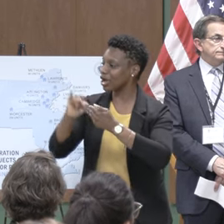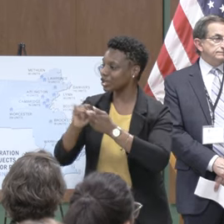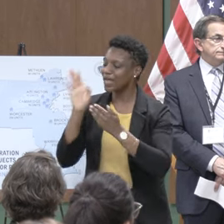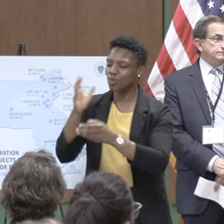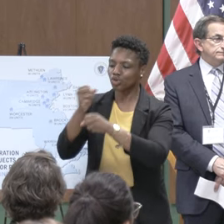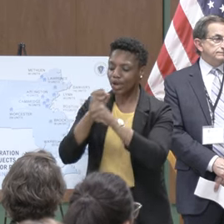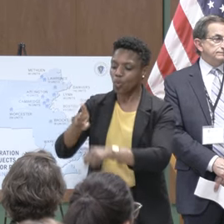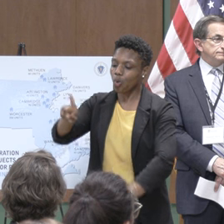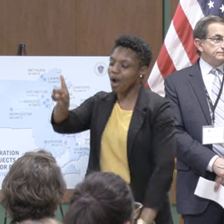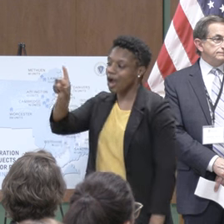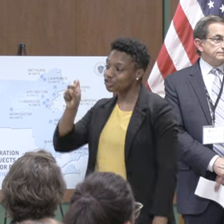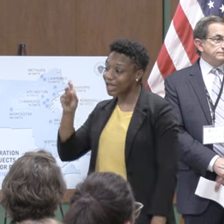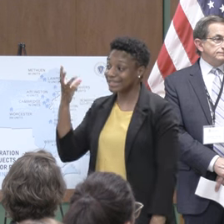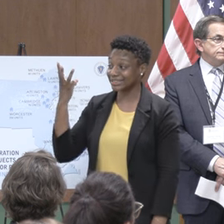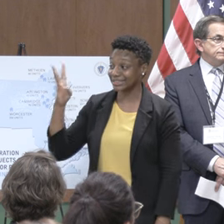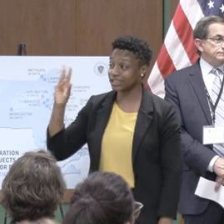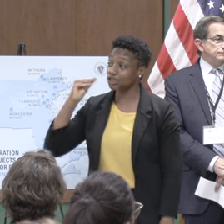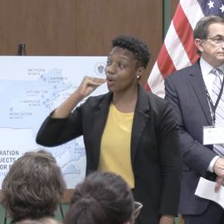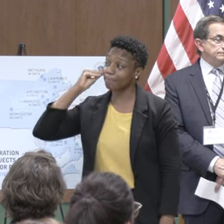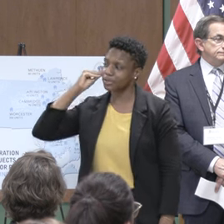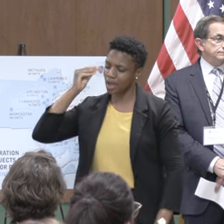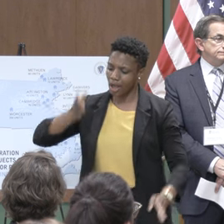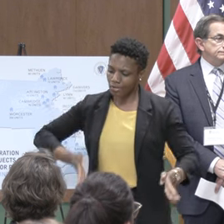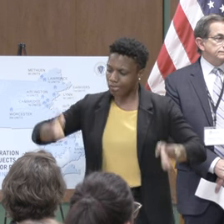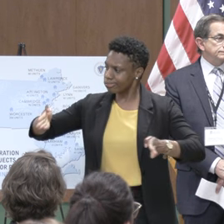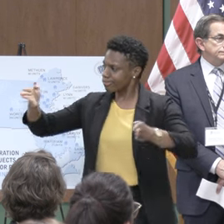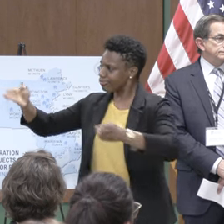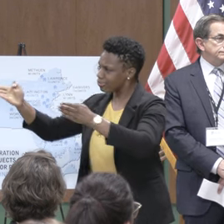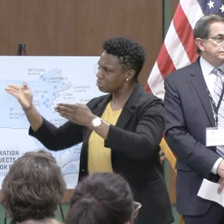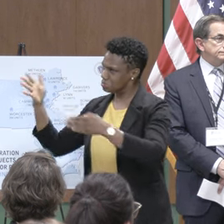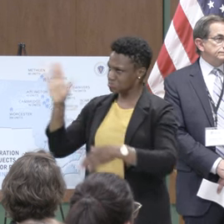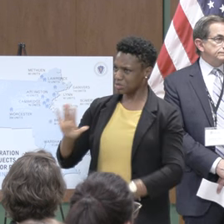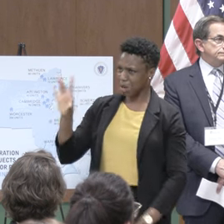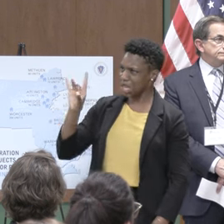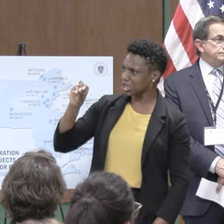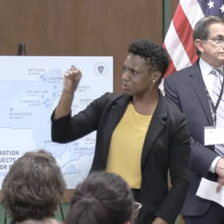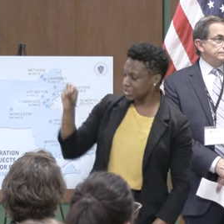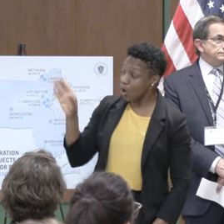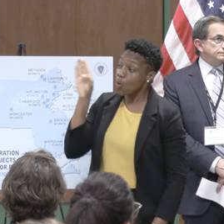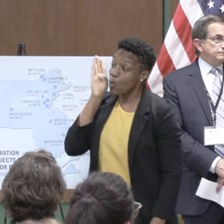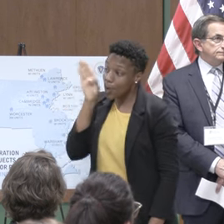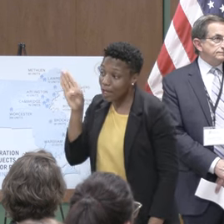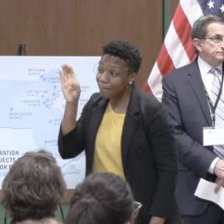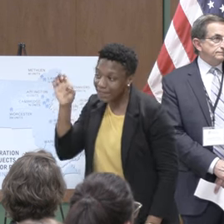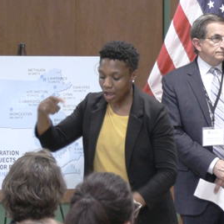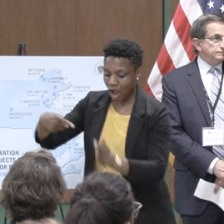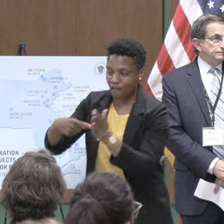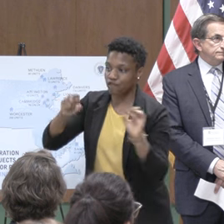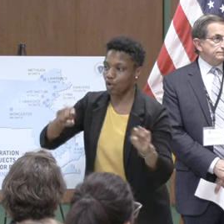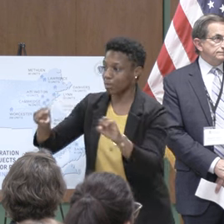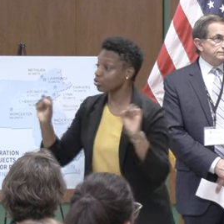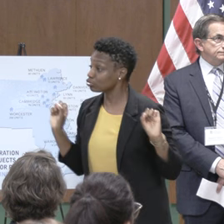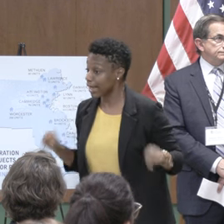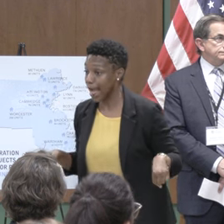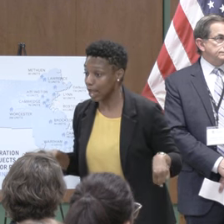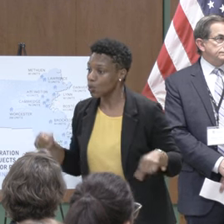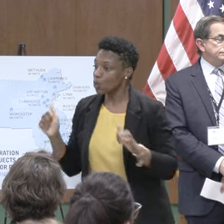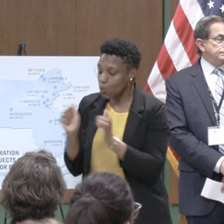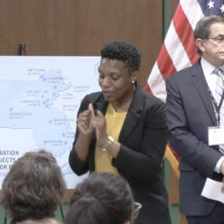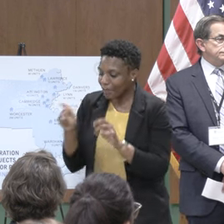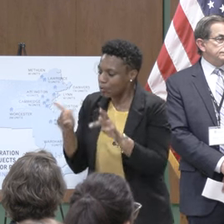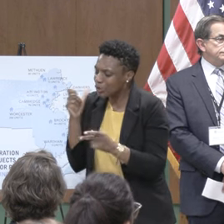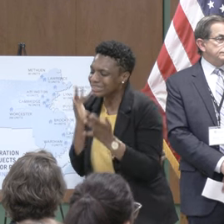116 homes more than 80 percent of which are affordable to folks with lower